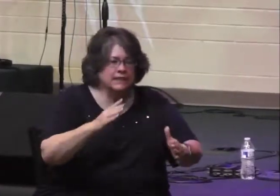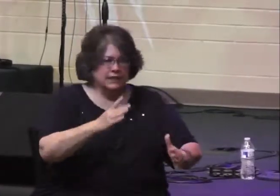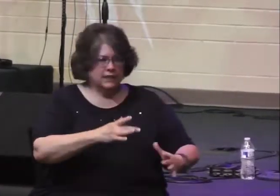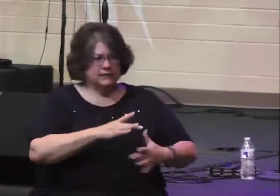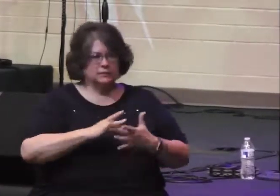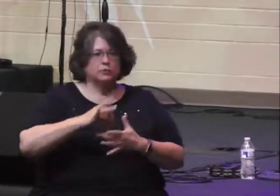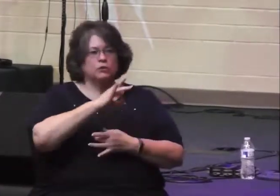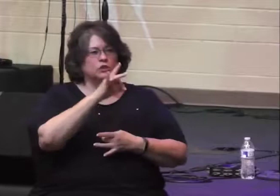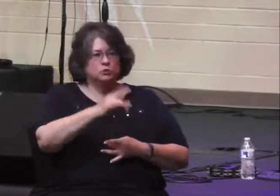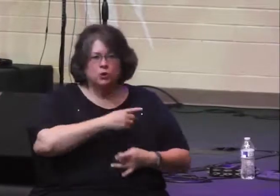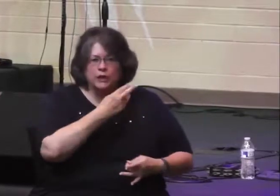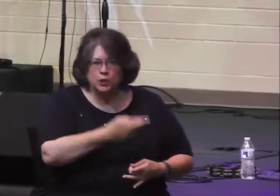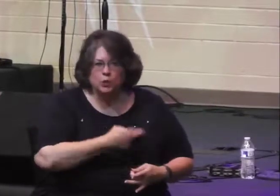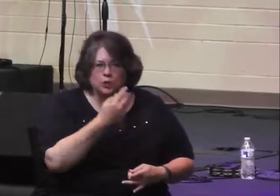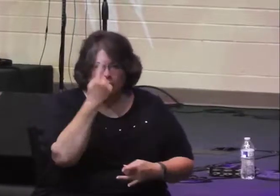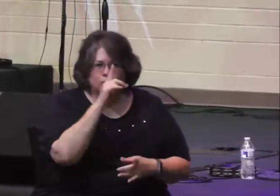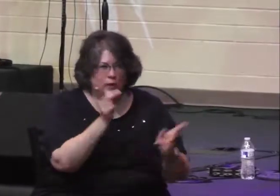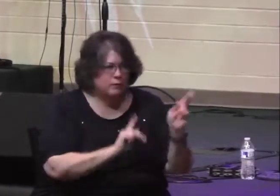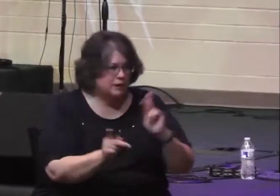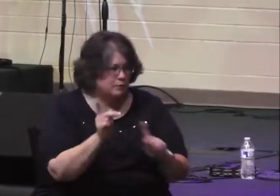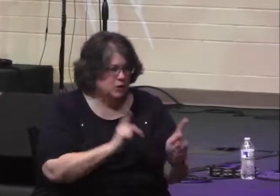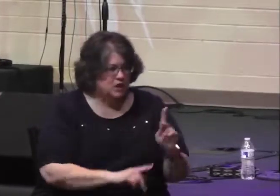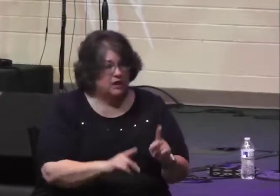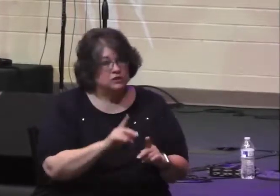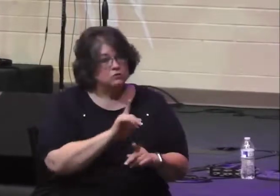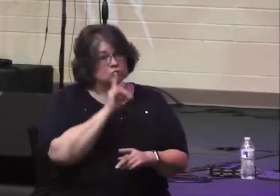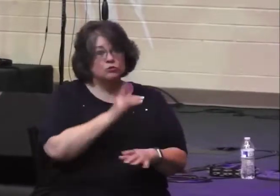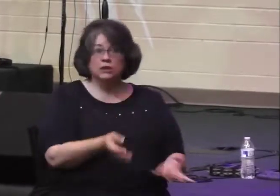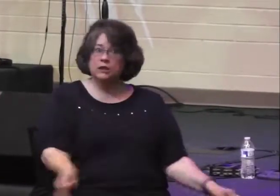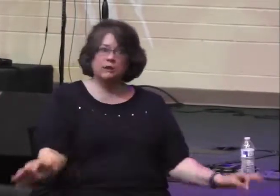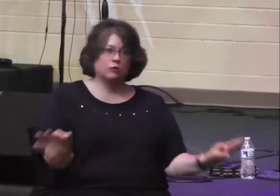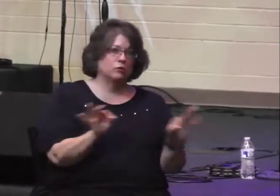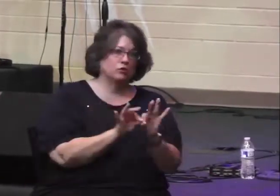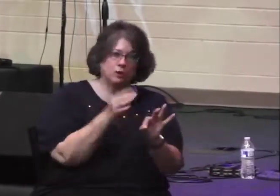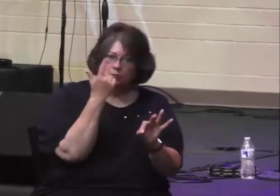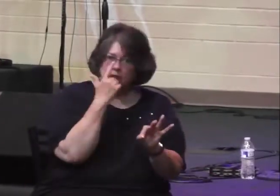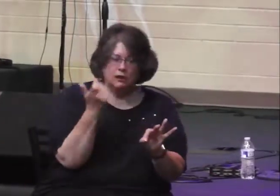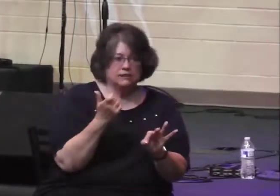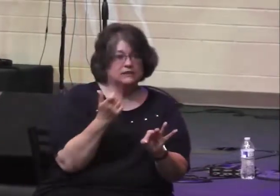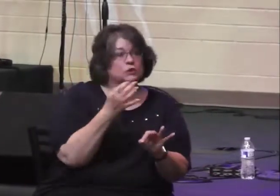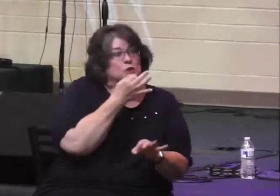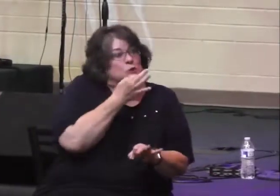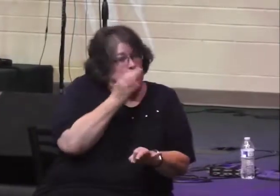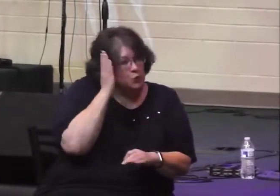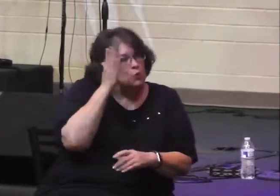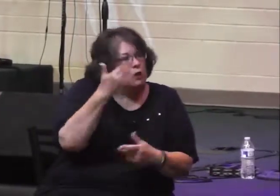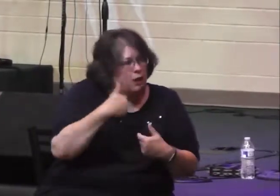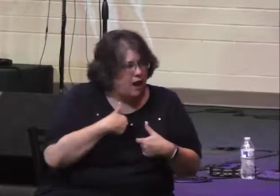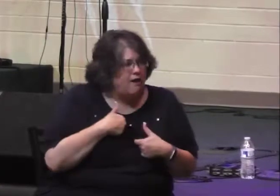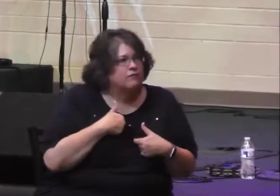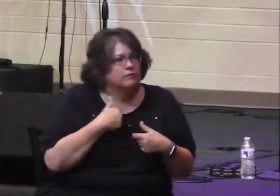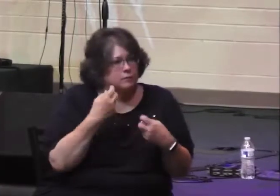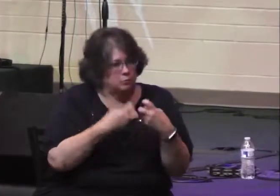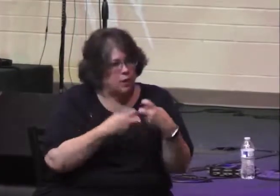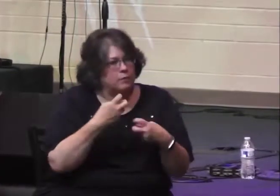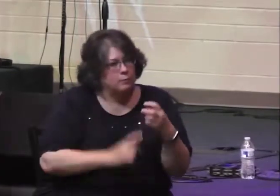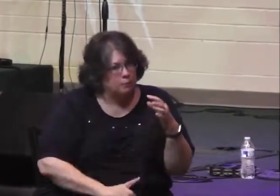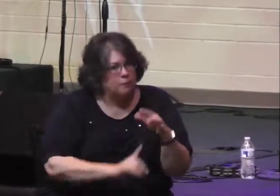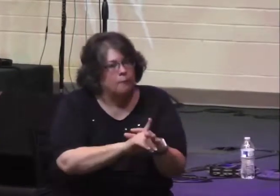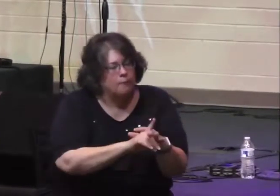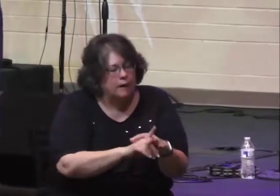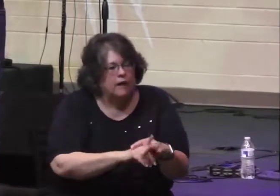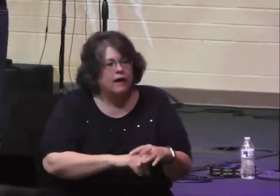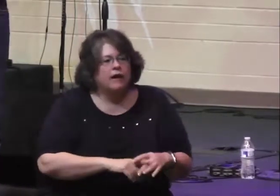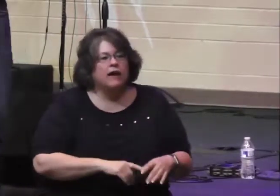and lay this foundation. As I said, it's crucial because they're about to face a crisis in chapter 20. Now, we'll look at that, but